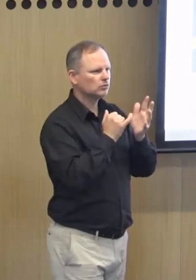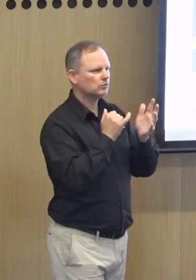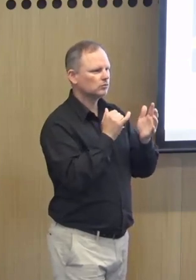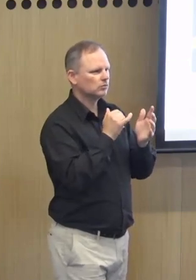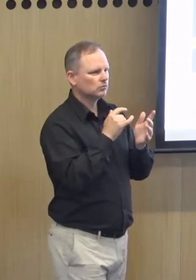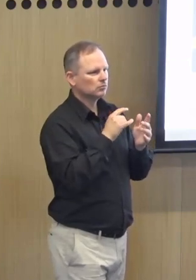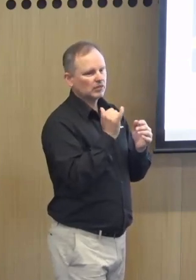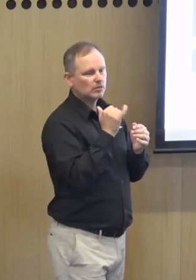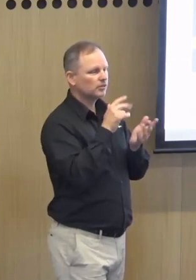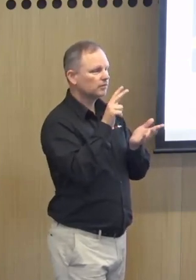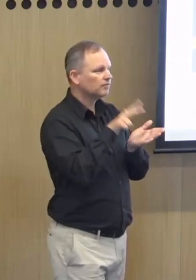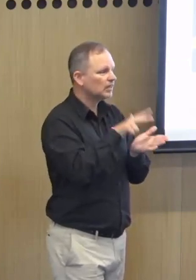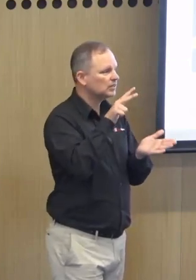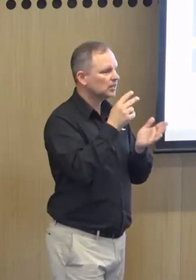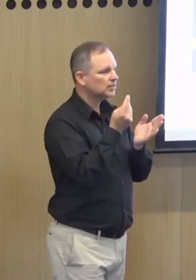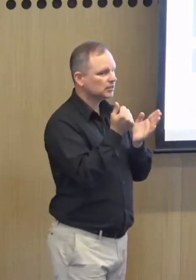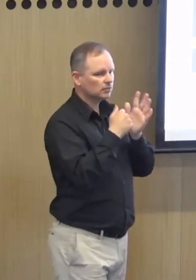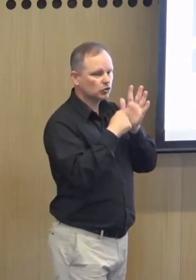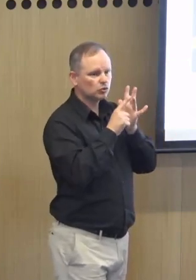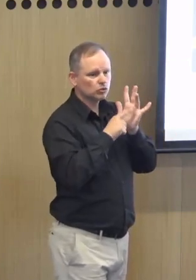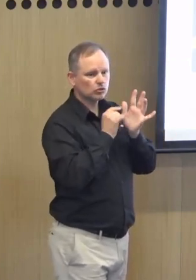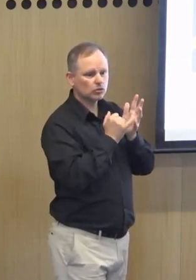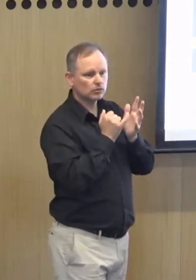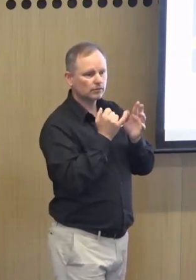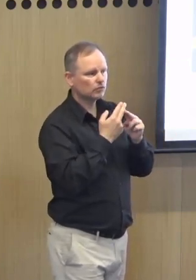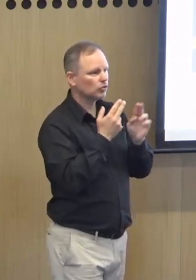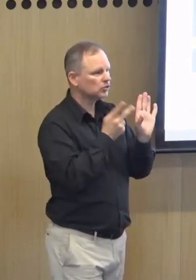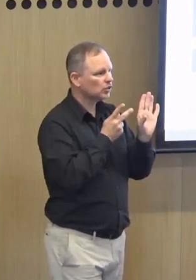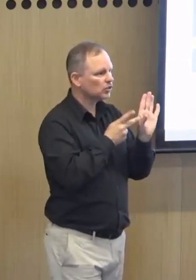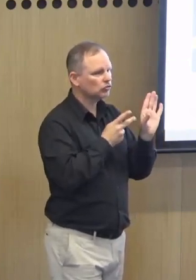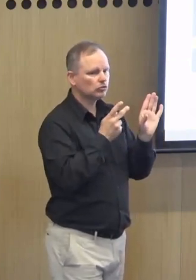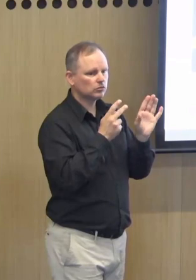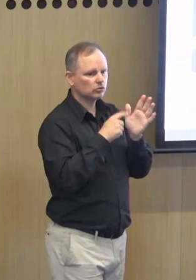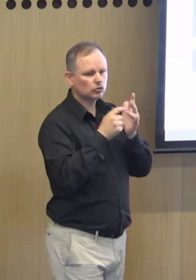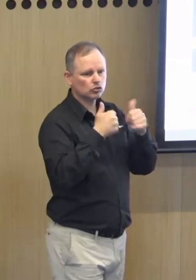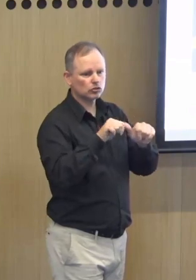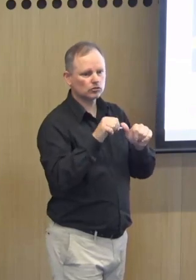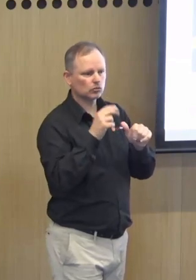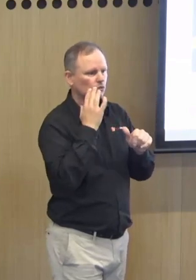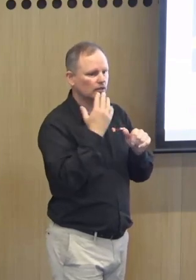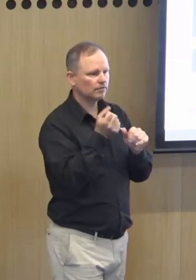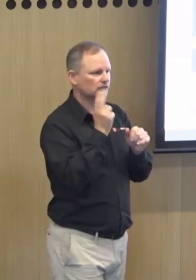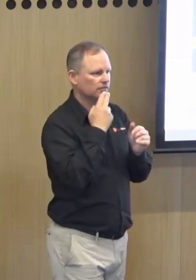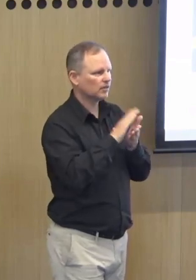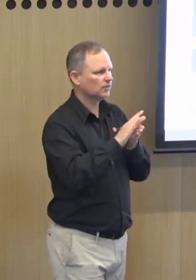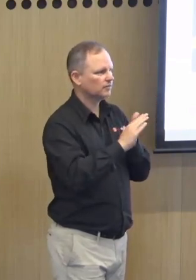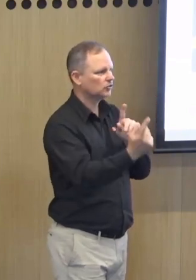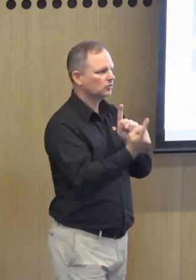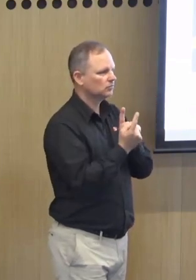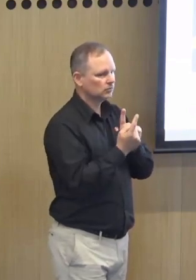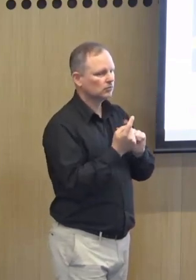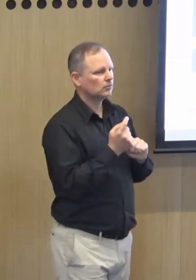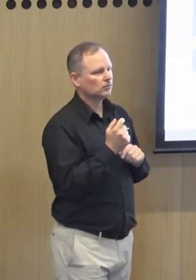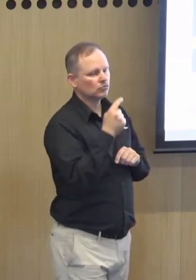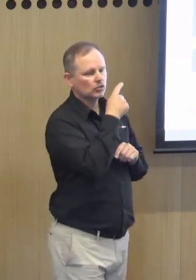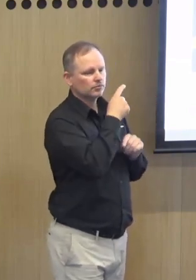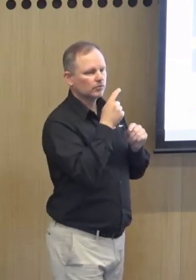to develop a great tool or uh we'll be able to validate the information so that when psychologists or counselors and mental mental health